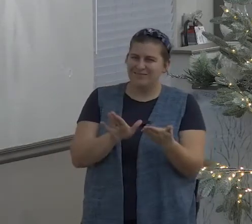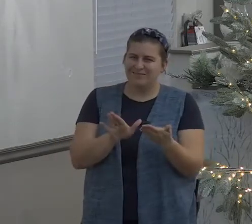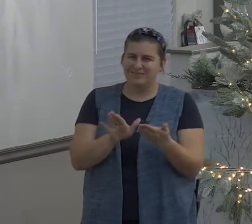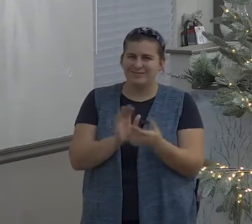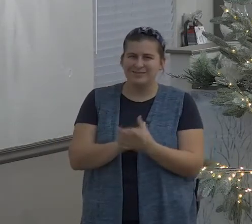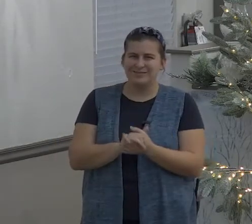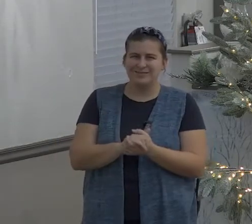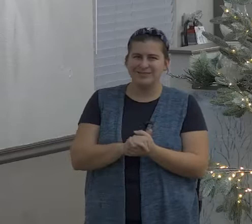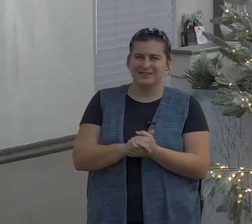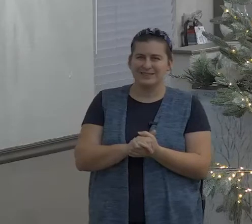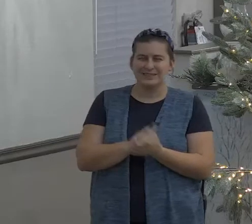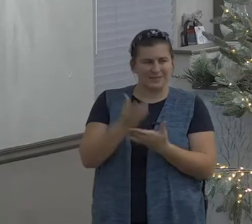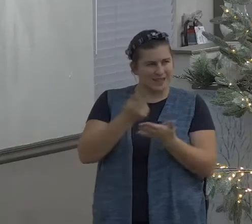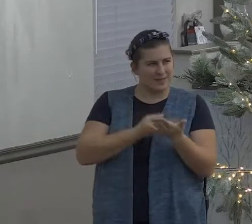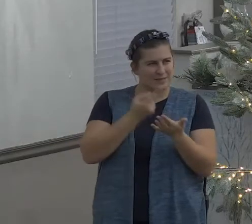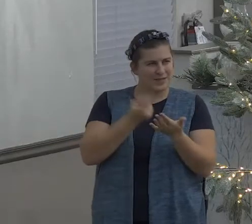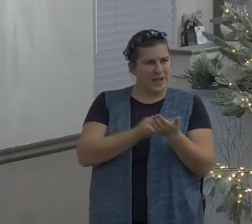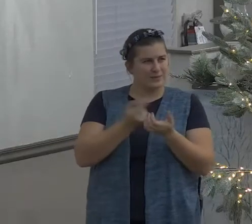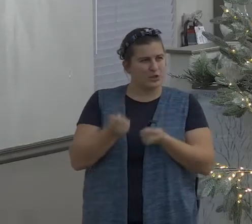us that were saved